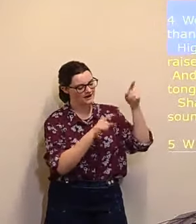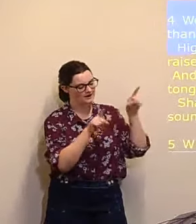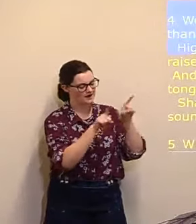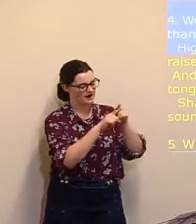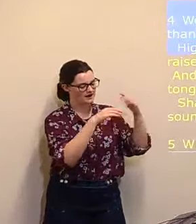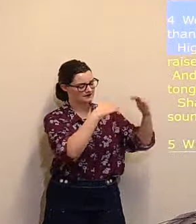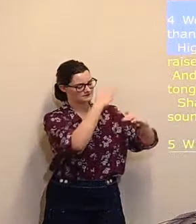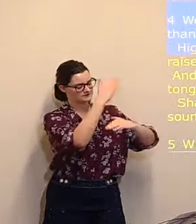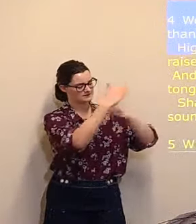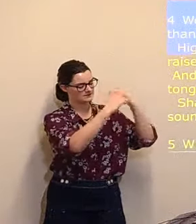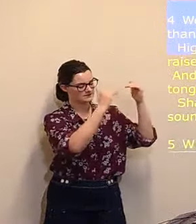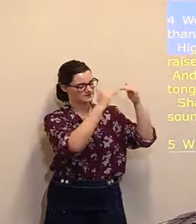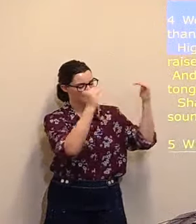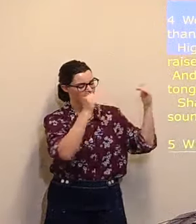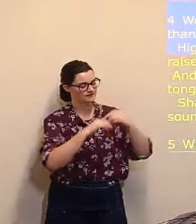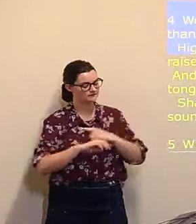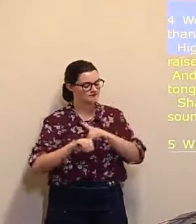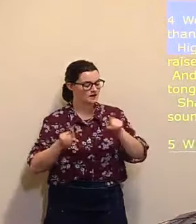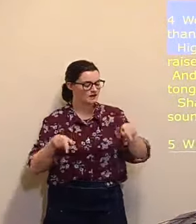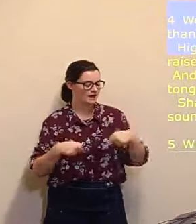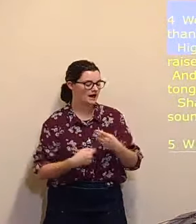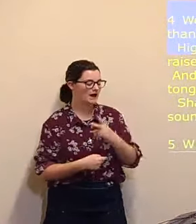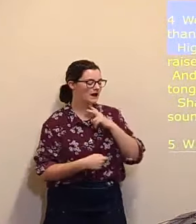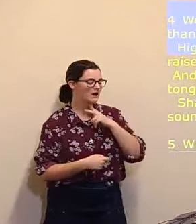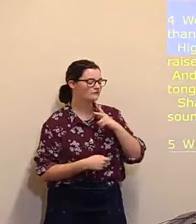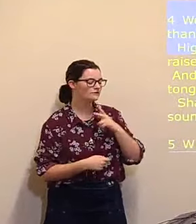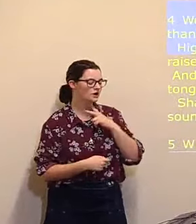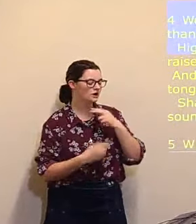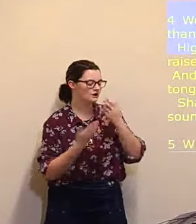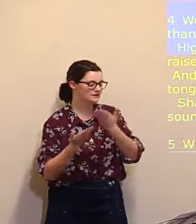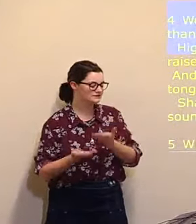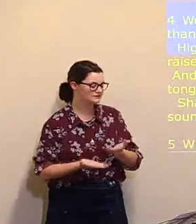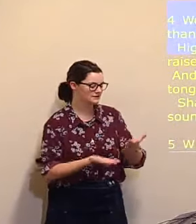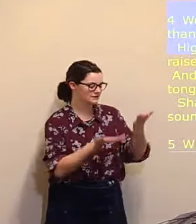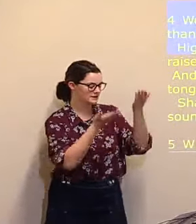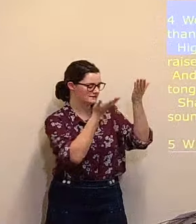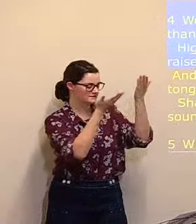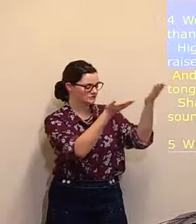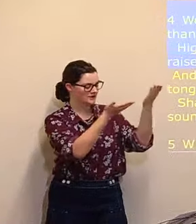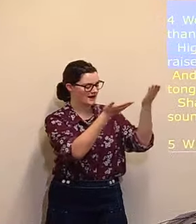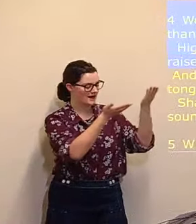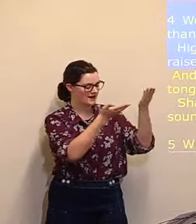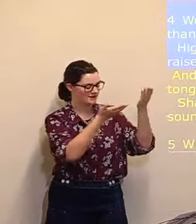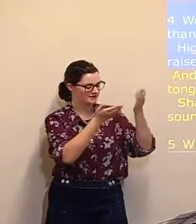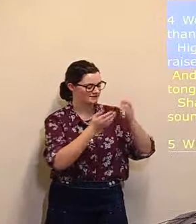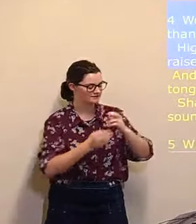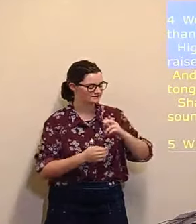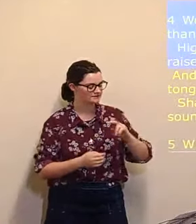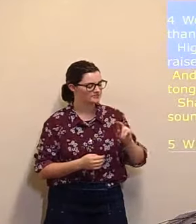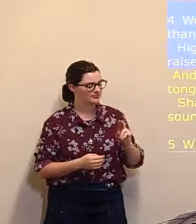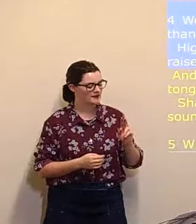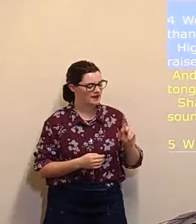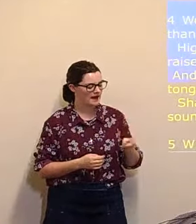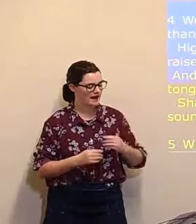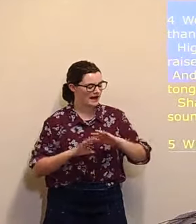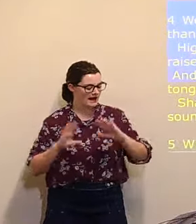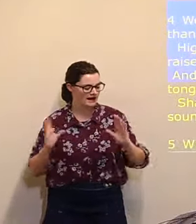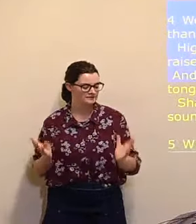as the birds our voices raise And